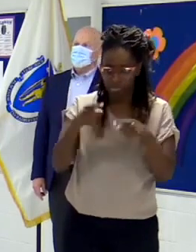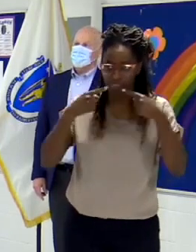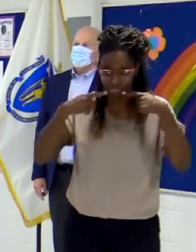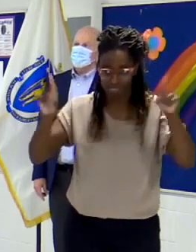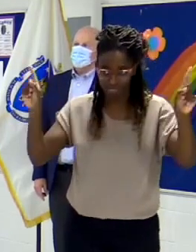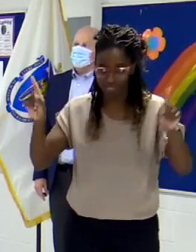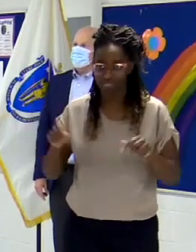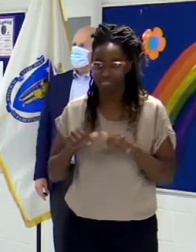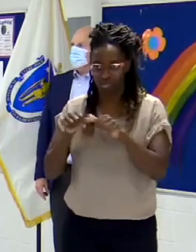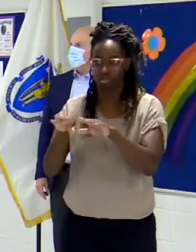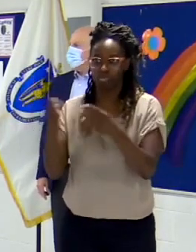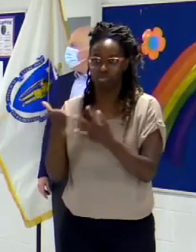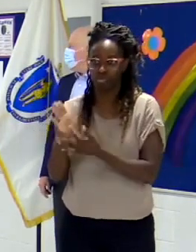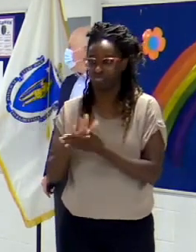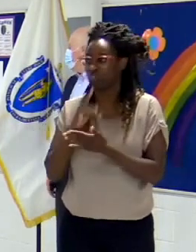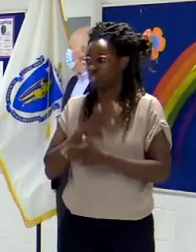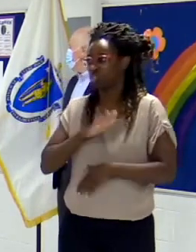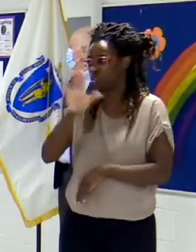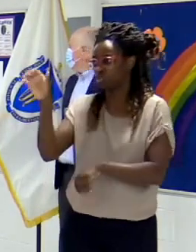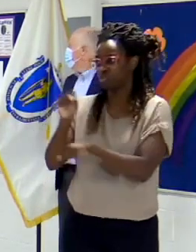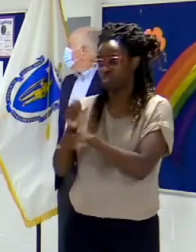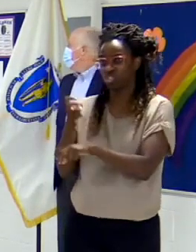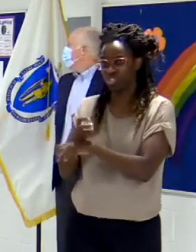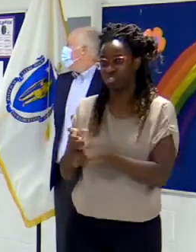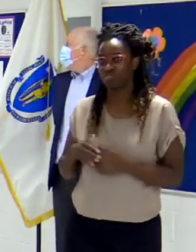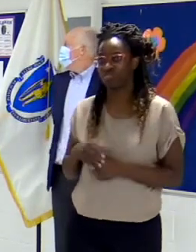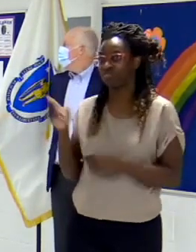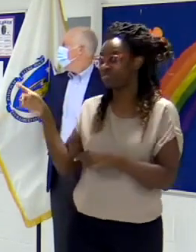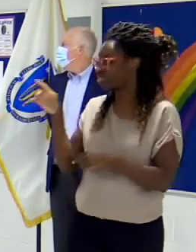Um, I don't know if commissioner or secretary, you want to add anything?